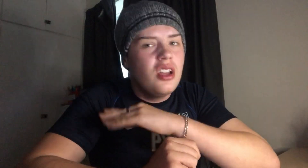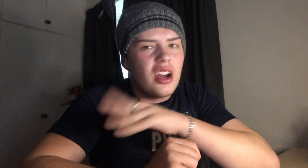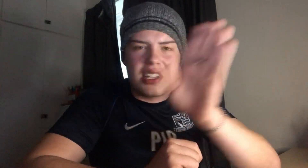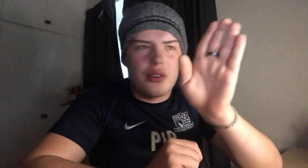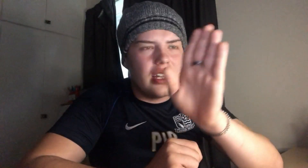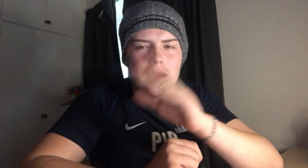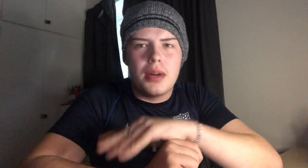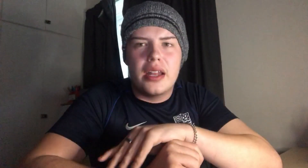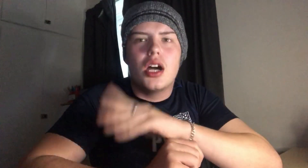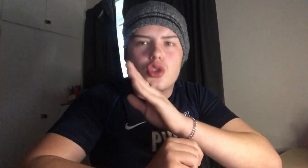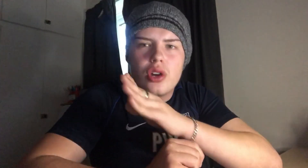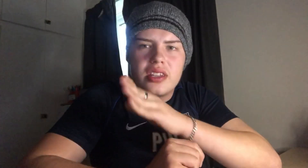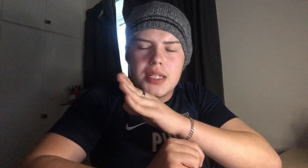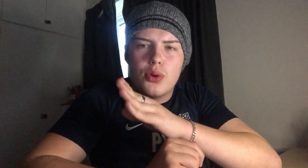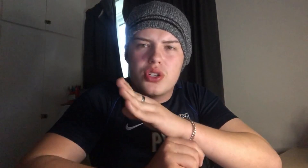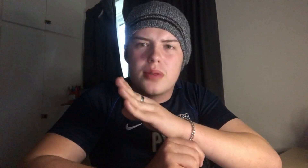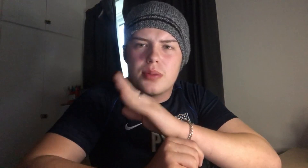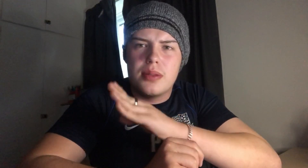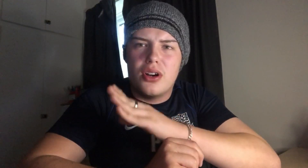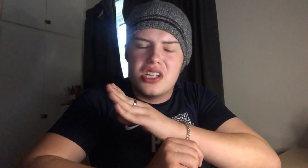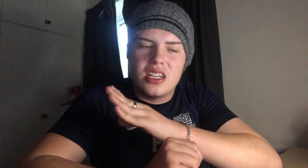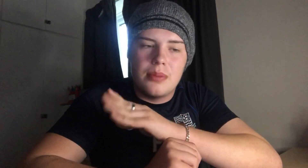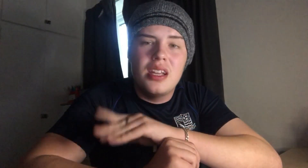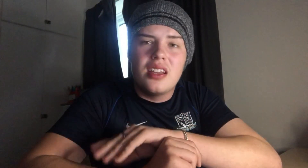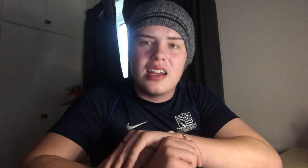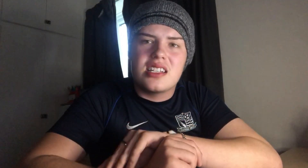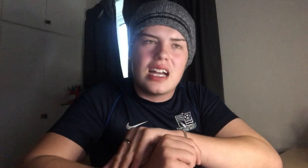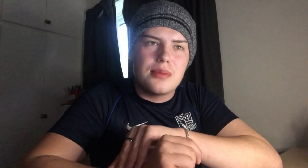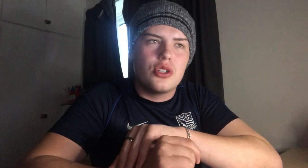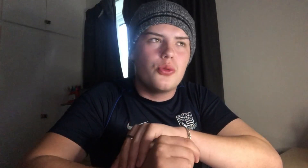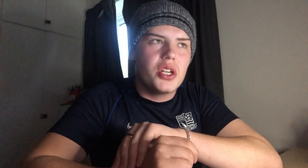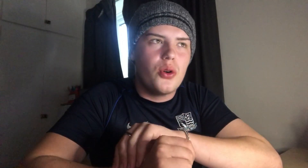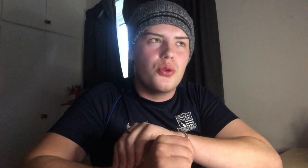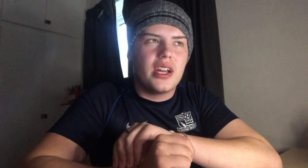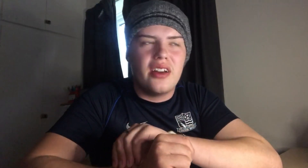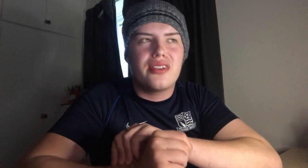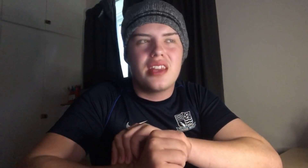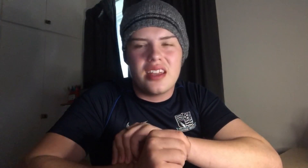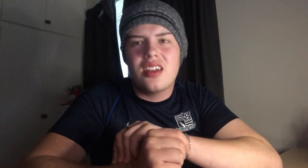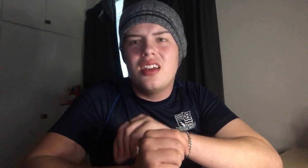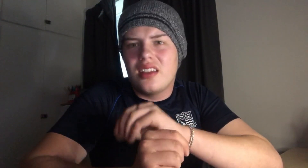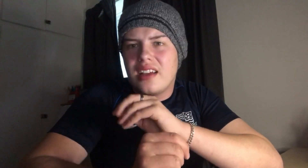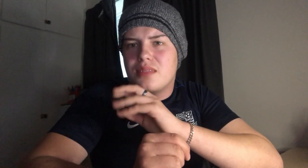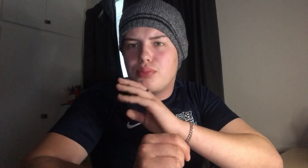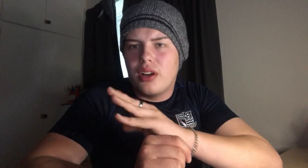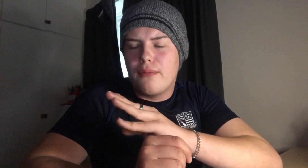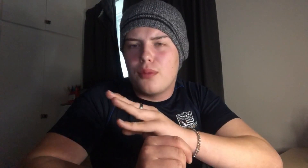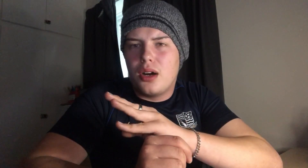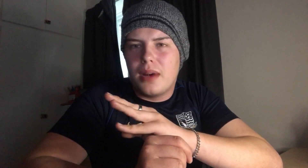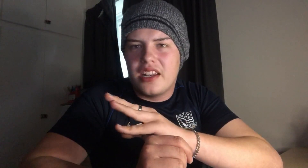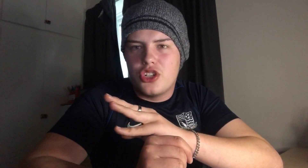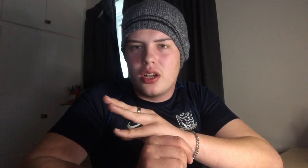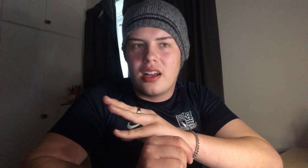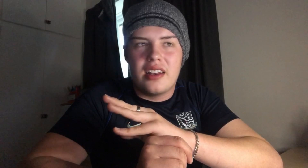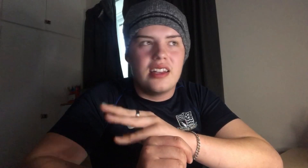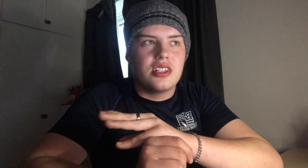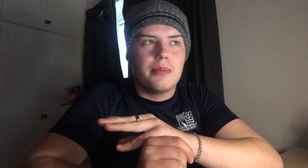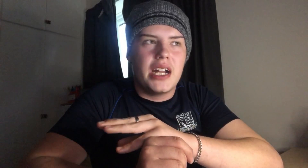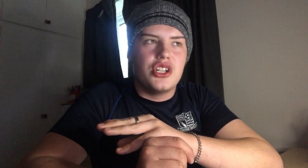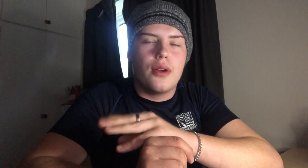I don't need the money. I'll train these boys up to be my team. That is absolute gold. And I think that is brilliant for my manager. And he is the manager